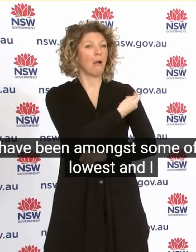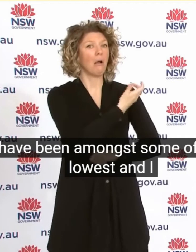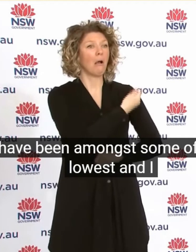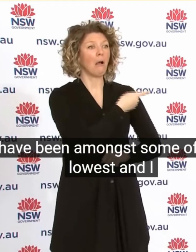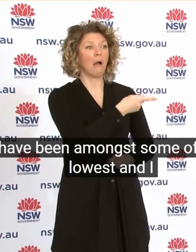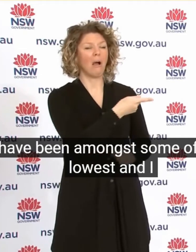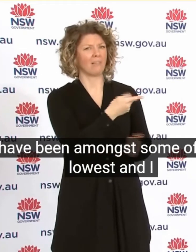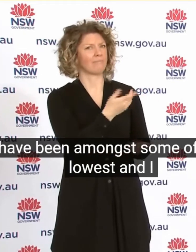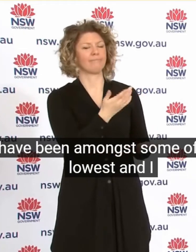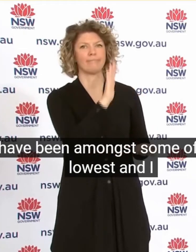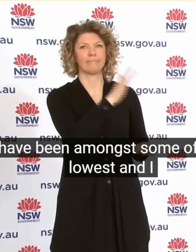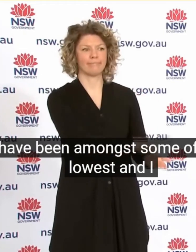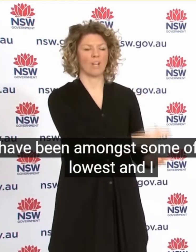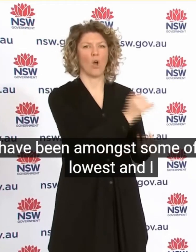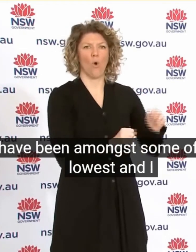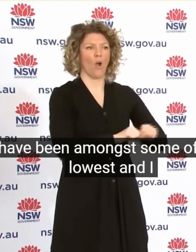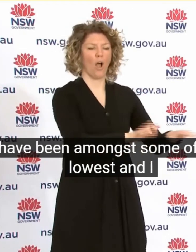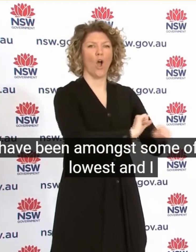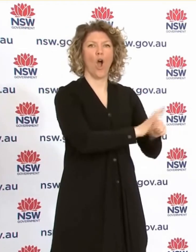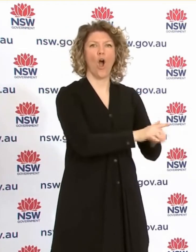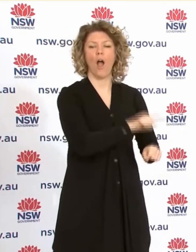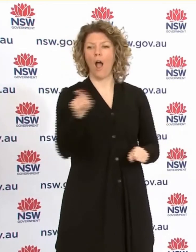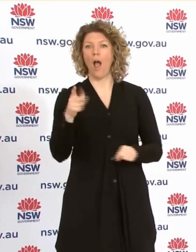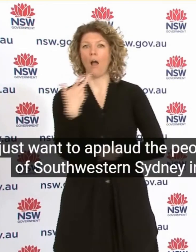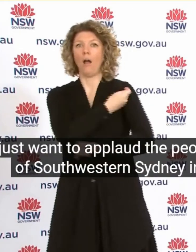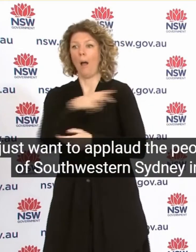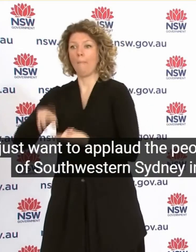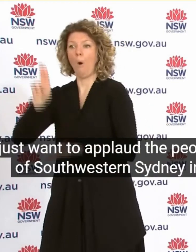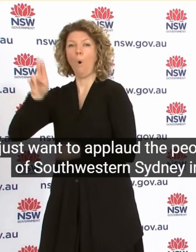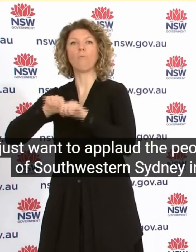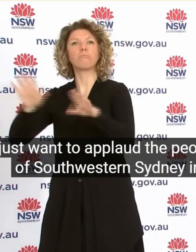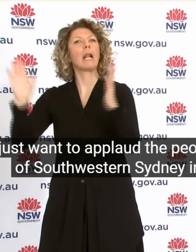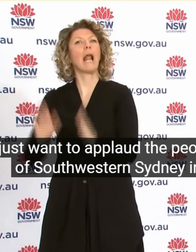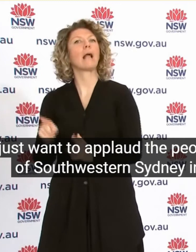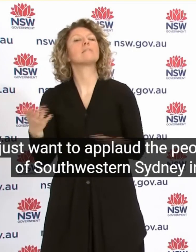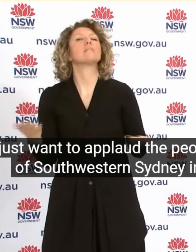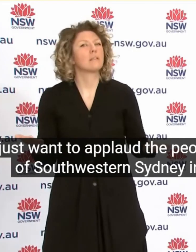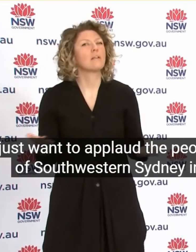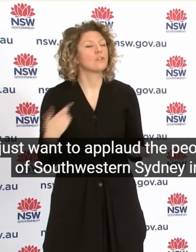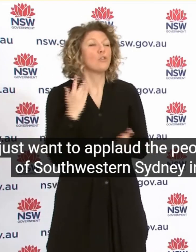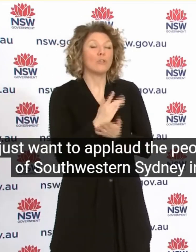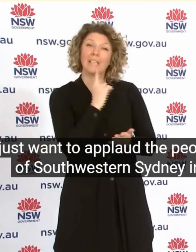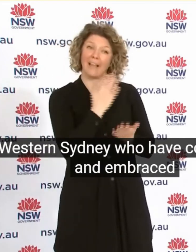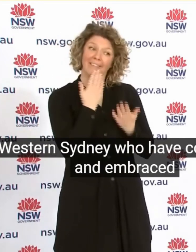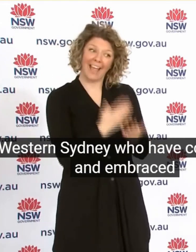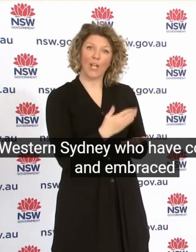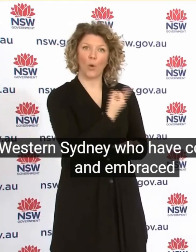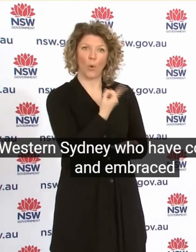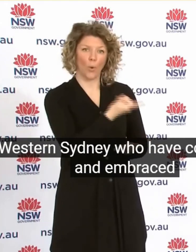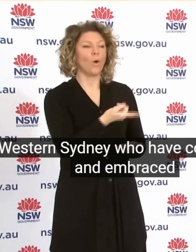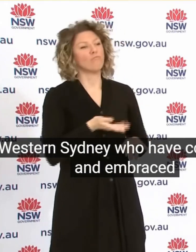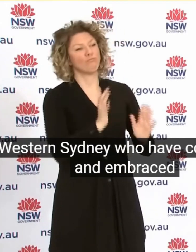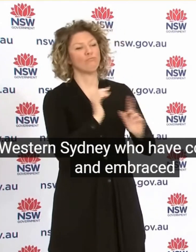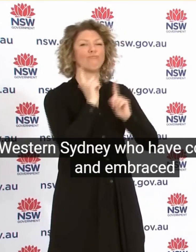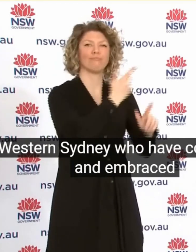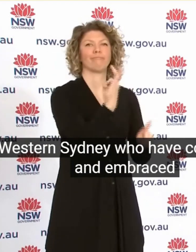Some Of The Lowest And I Just Want To Applaud The People Of Southwestern Sydney And Western Sydney Who Have Come Out And Embraced Vaccination